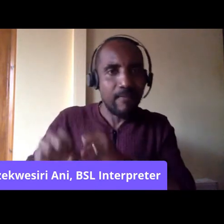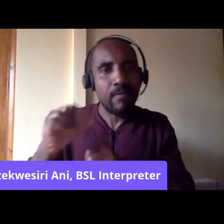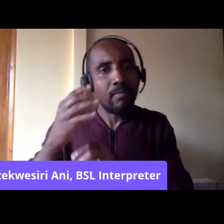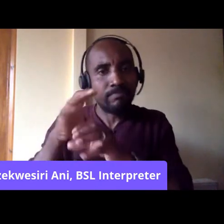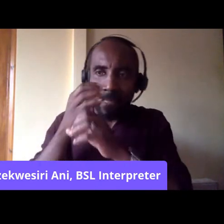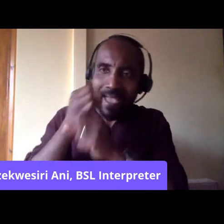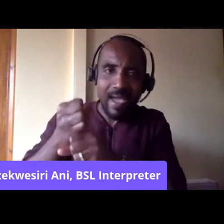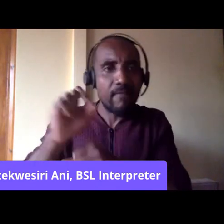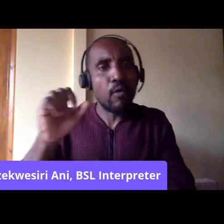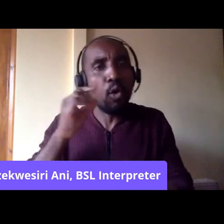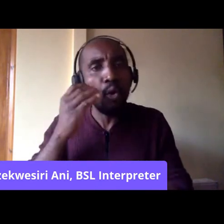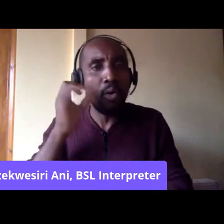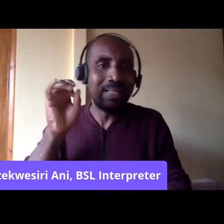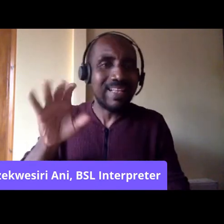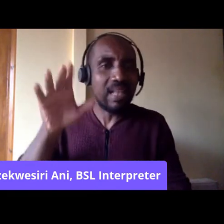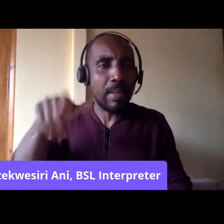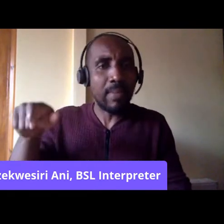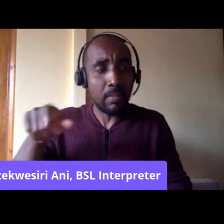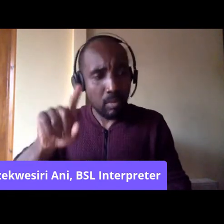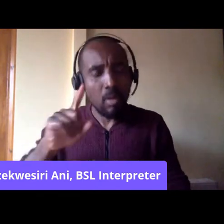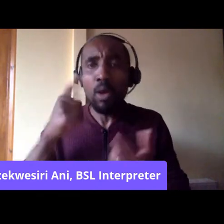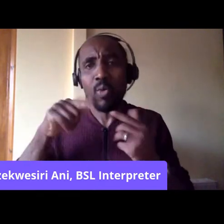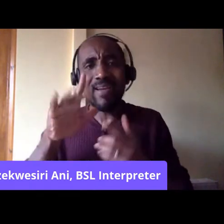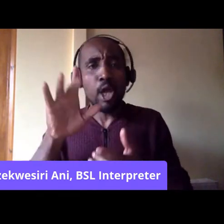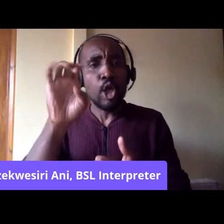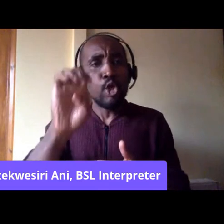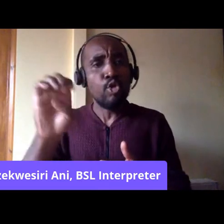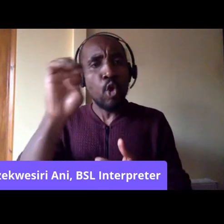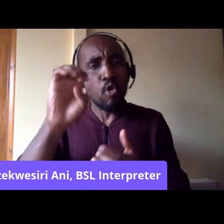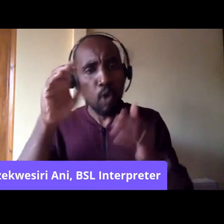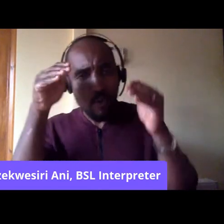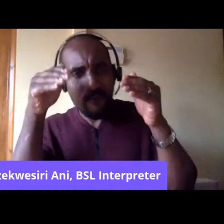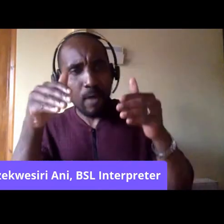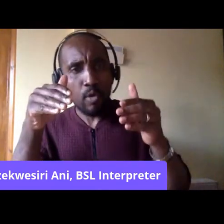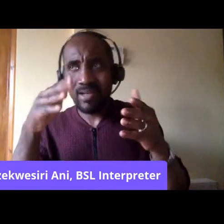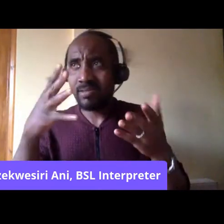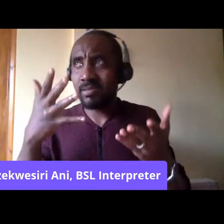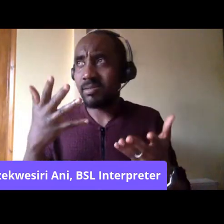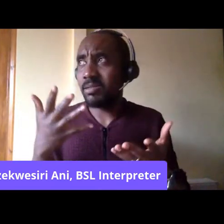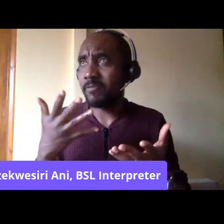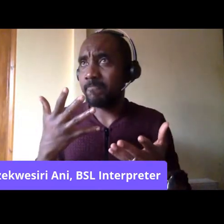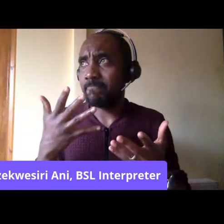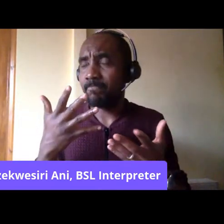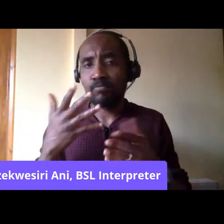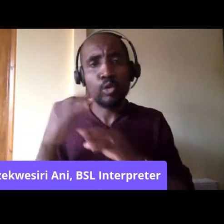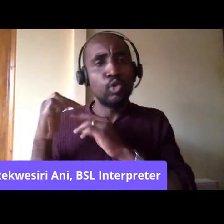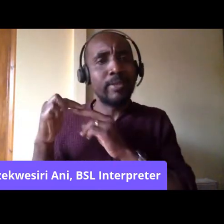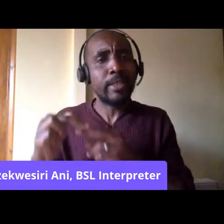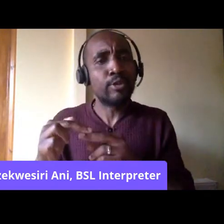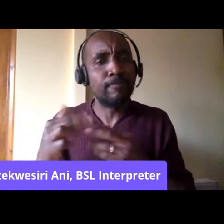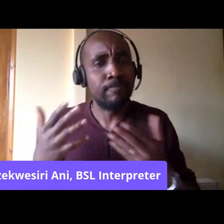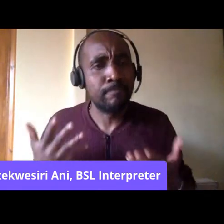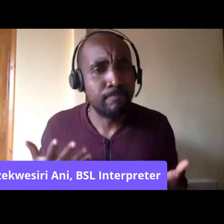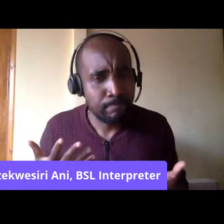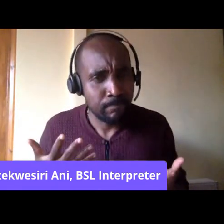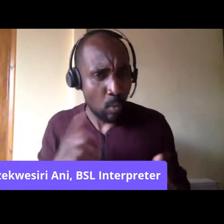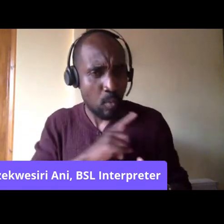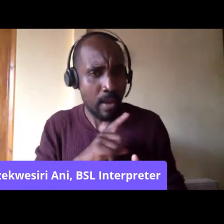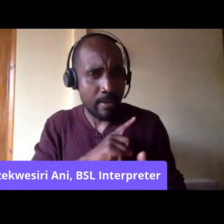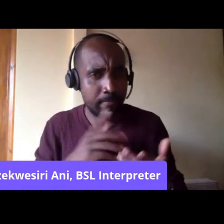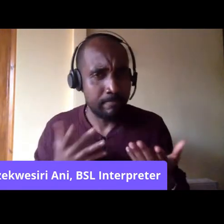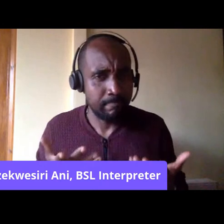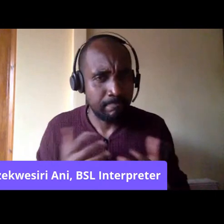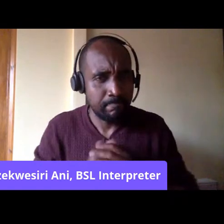inheritors of an enlightenment Eurocentric rationalist tradition. And I, I, I